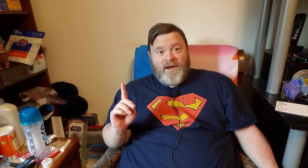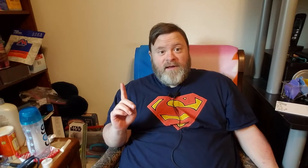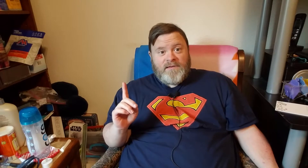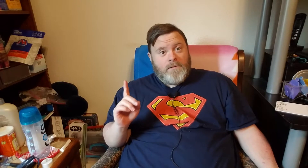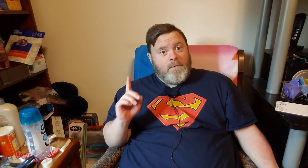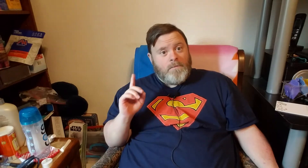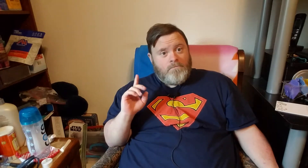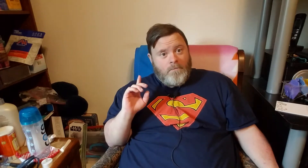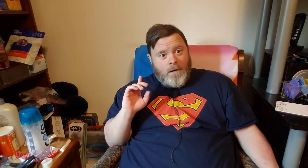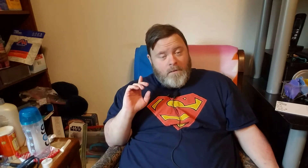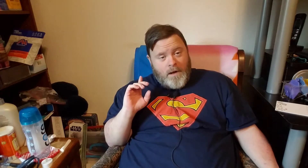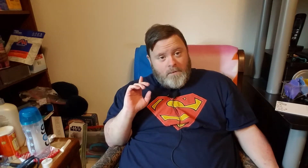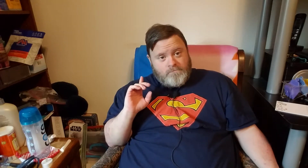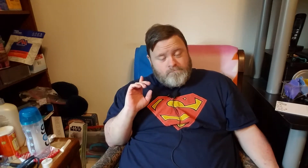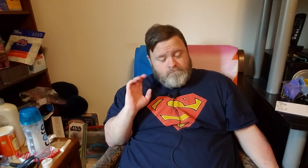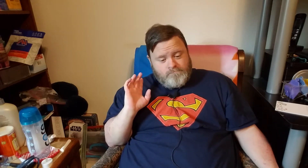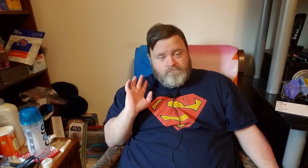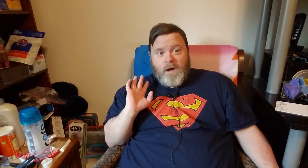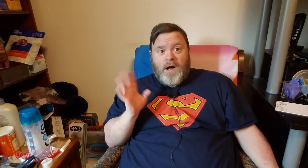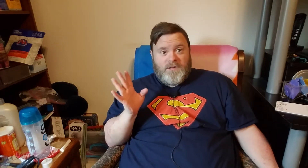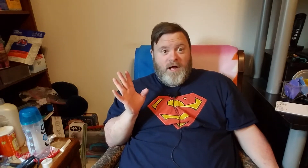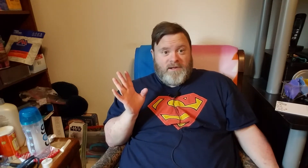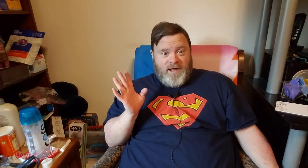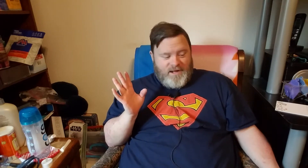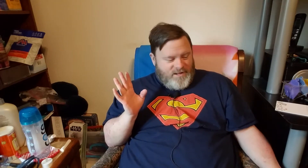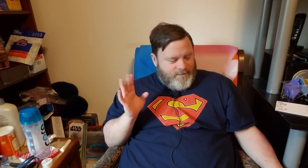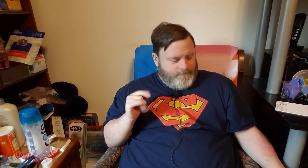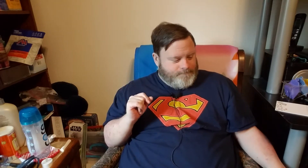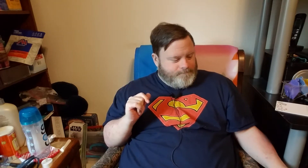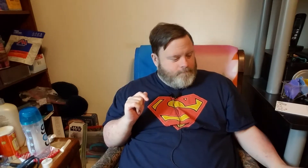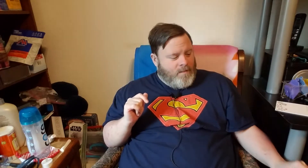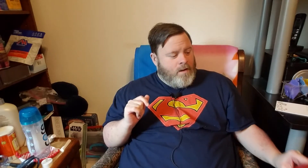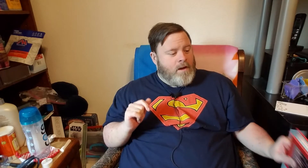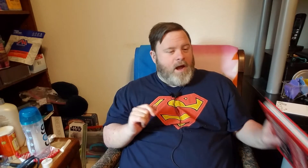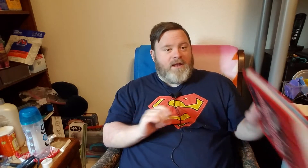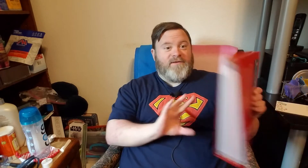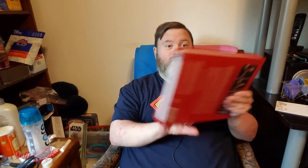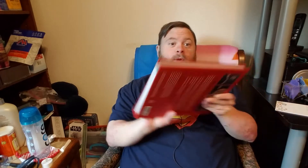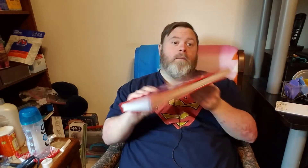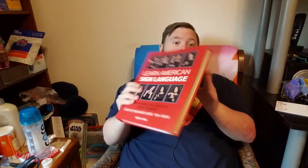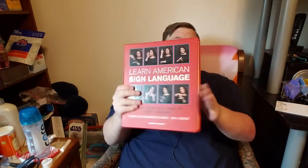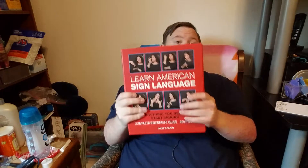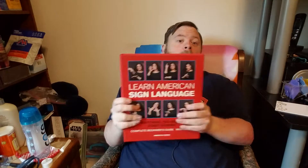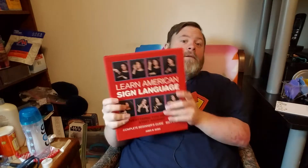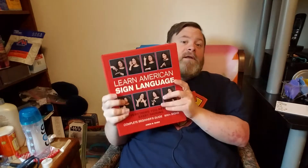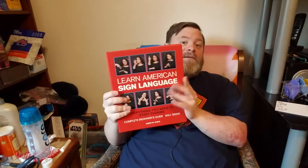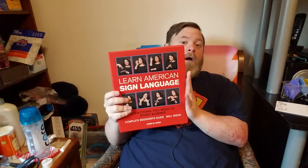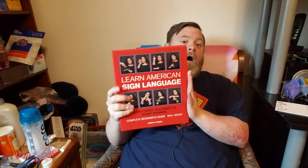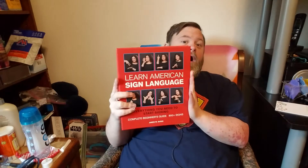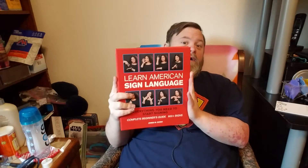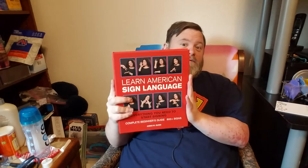a lot lately and it's from this awesome